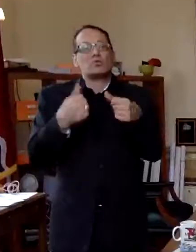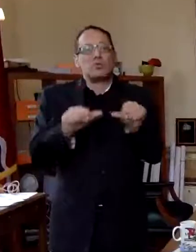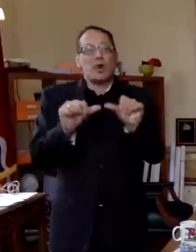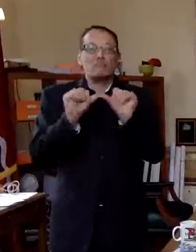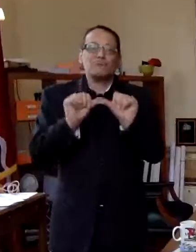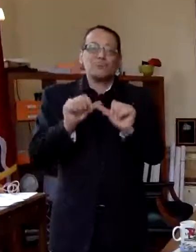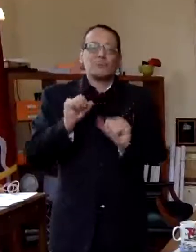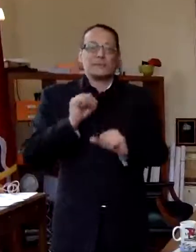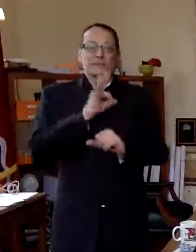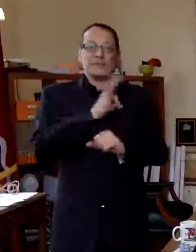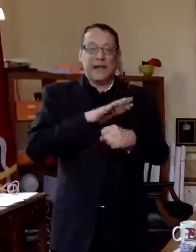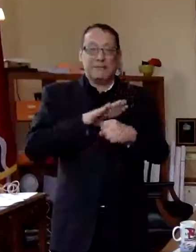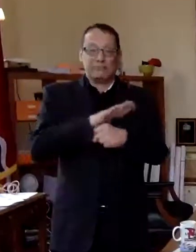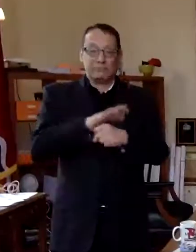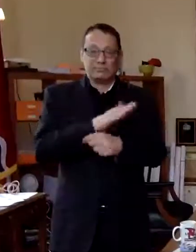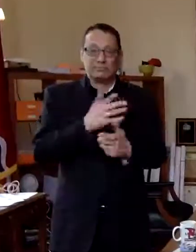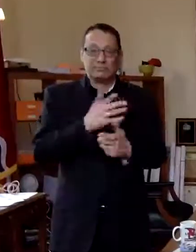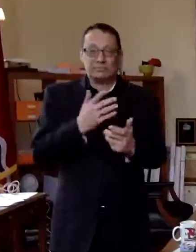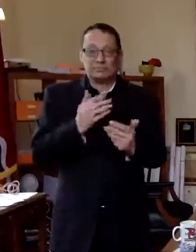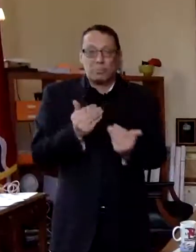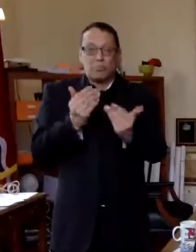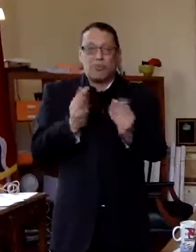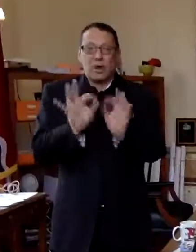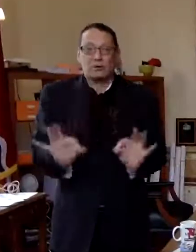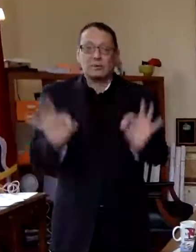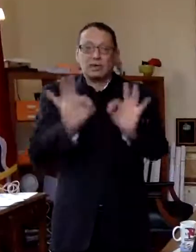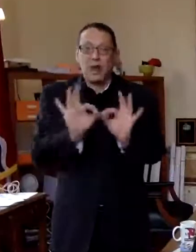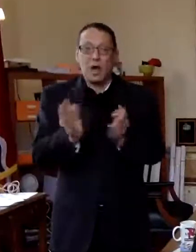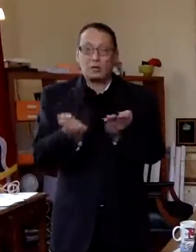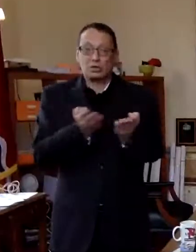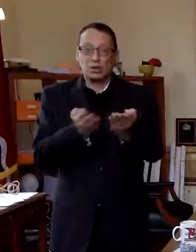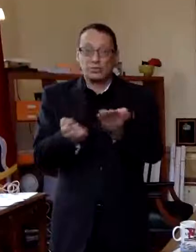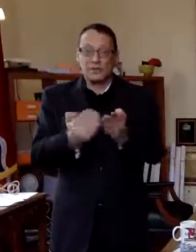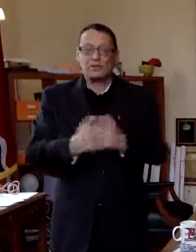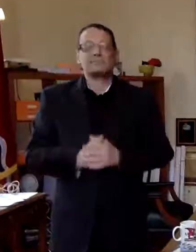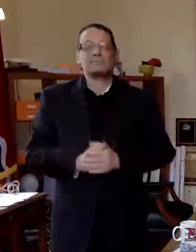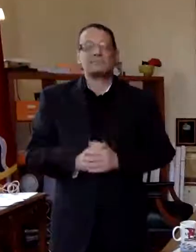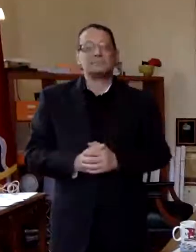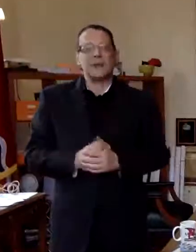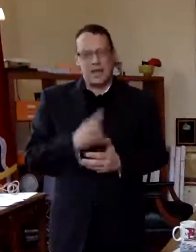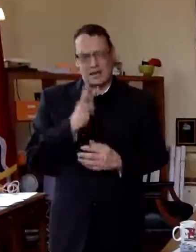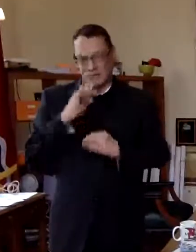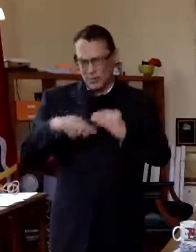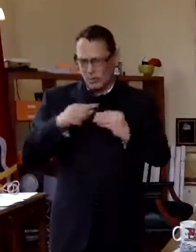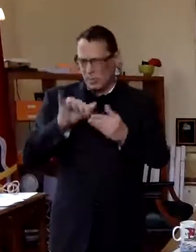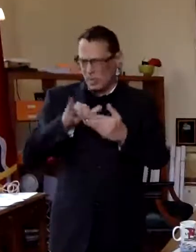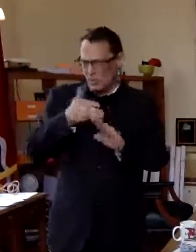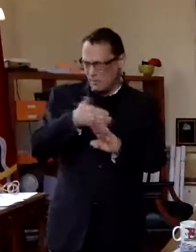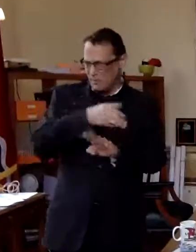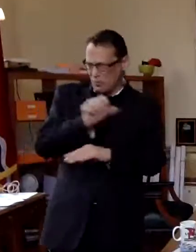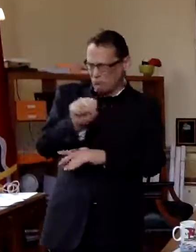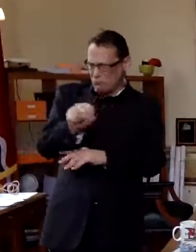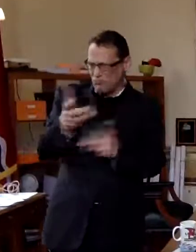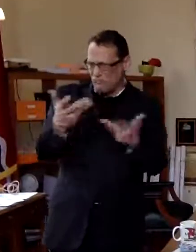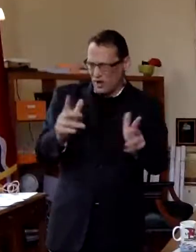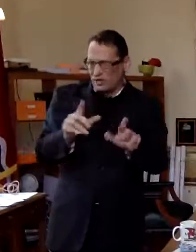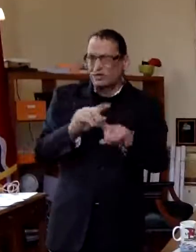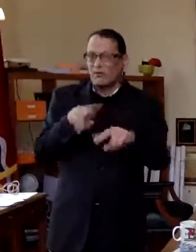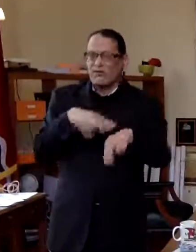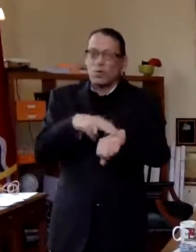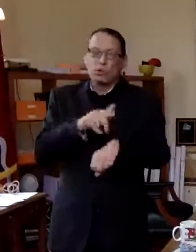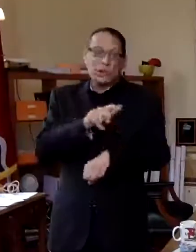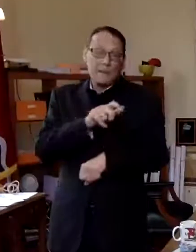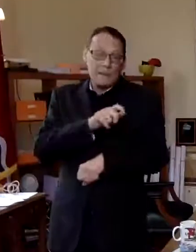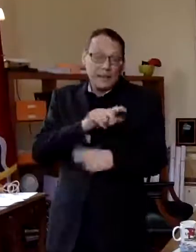to continue to provide the essential services that the city provides i've talked about this before but police fire water